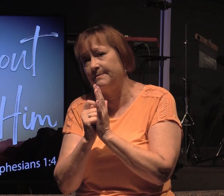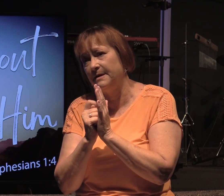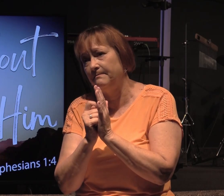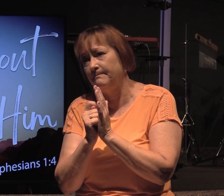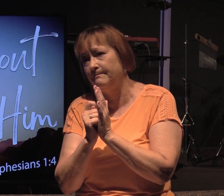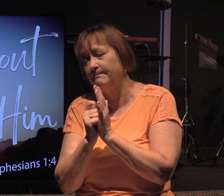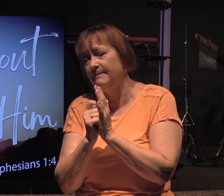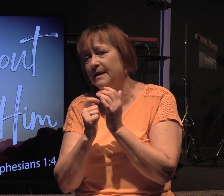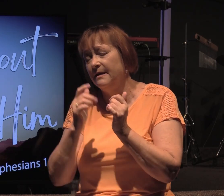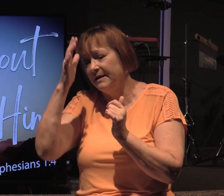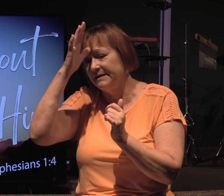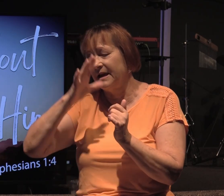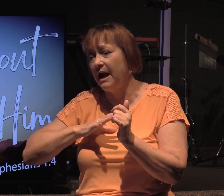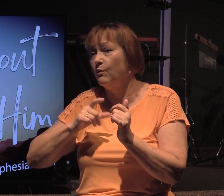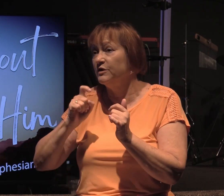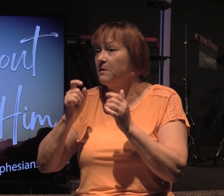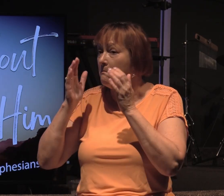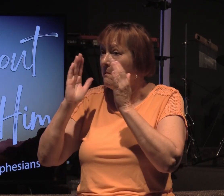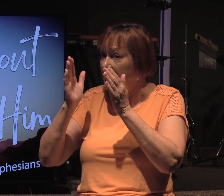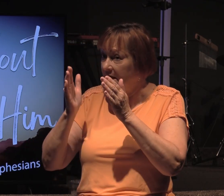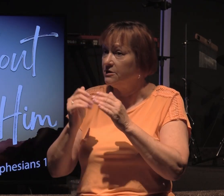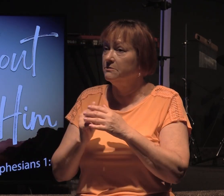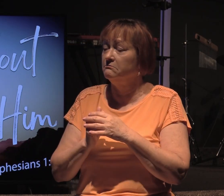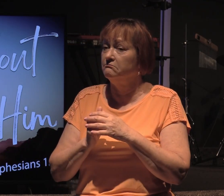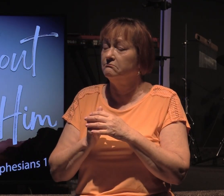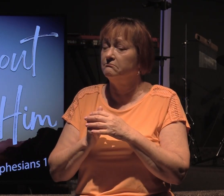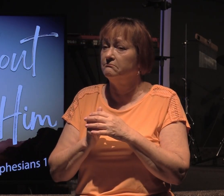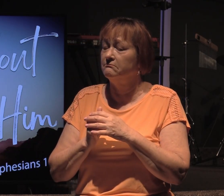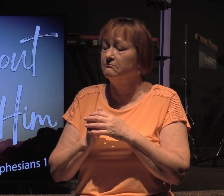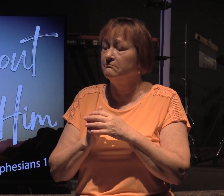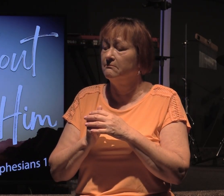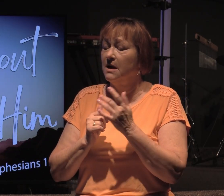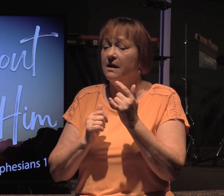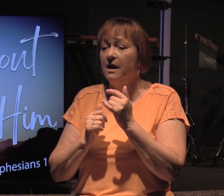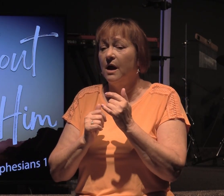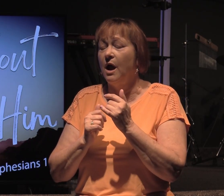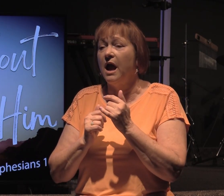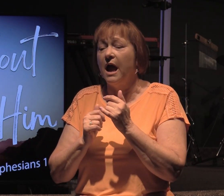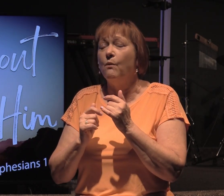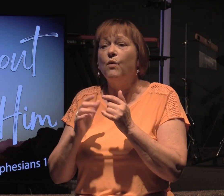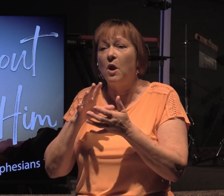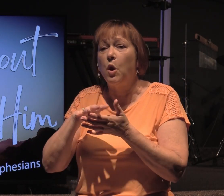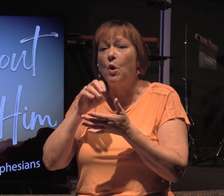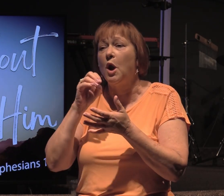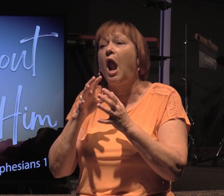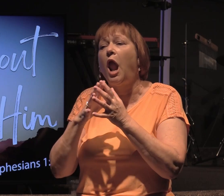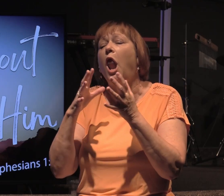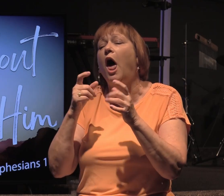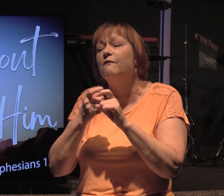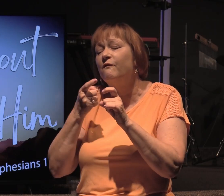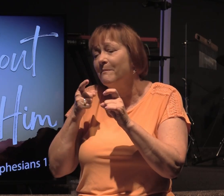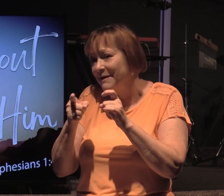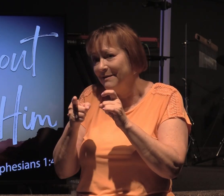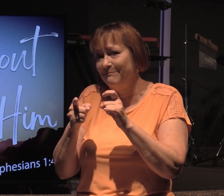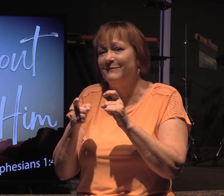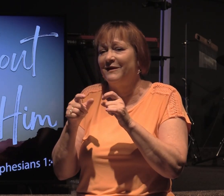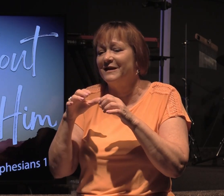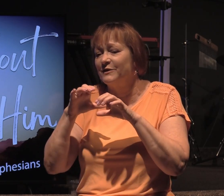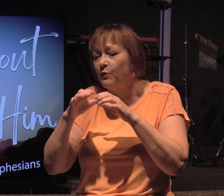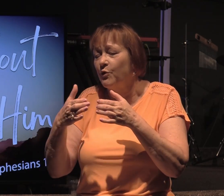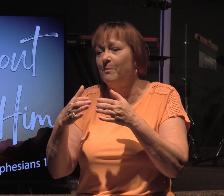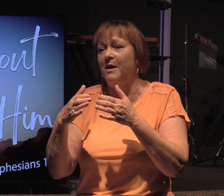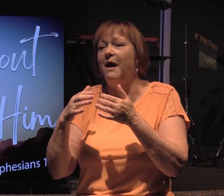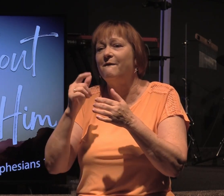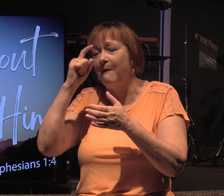This is a guy that we should pay attention to. And we're going to get a lot out of what he says to this particular group of